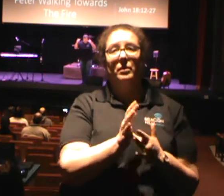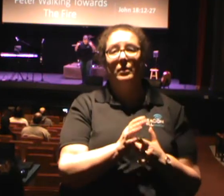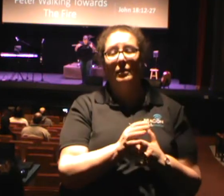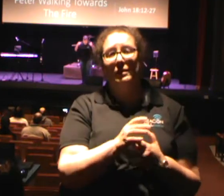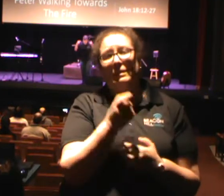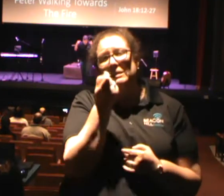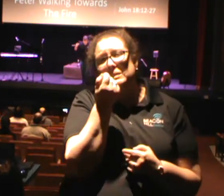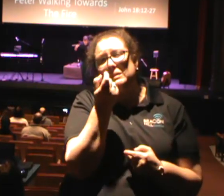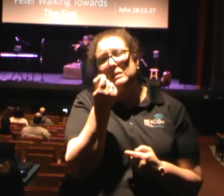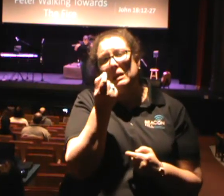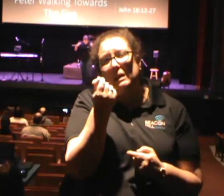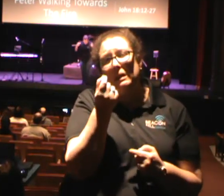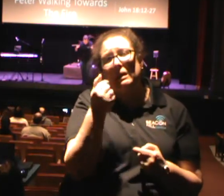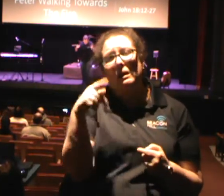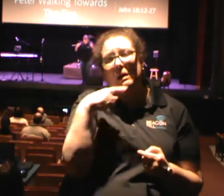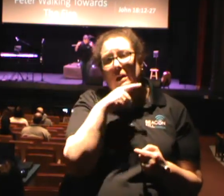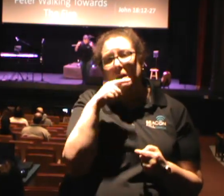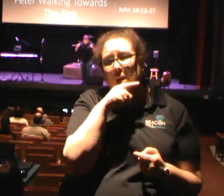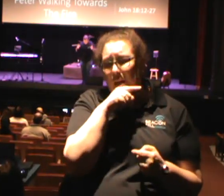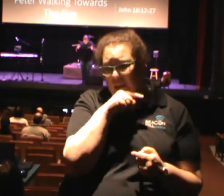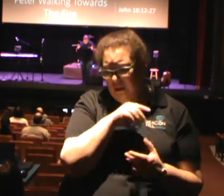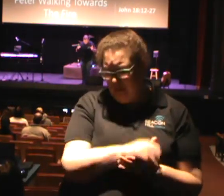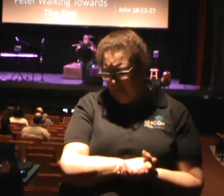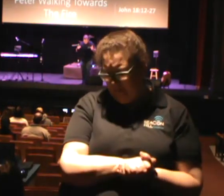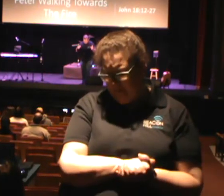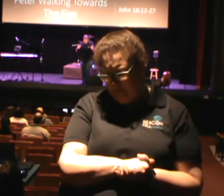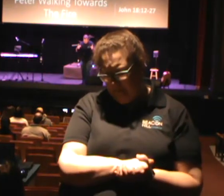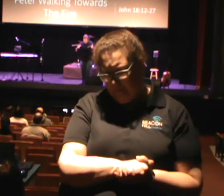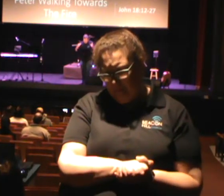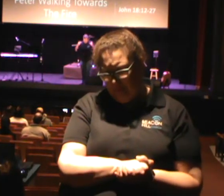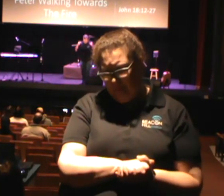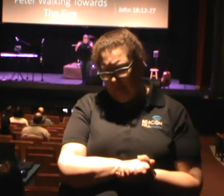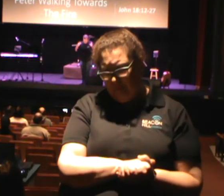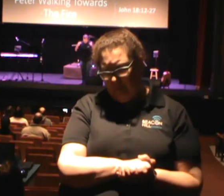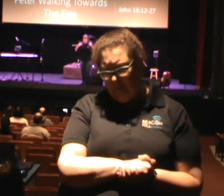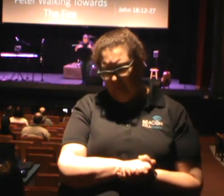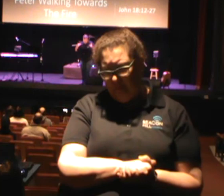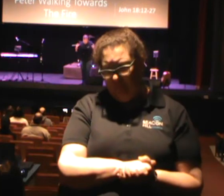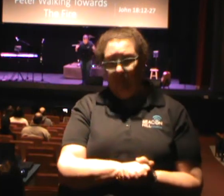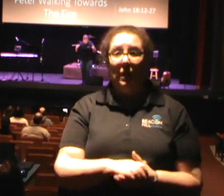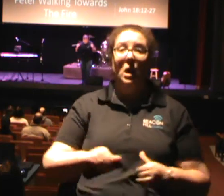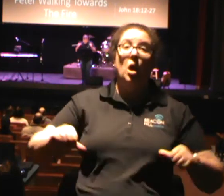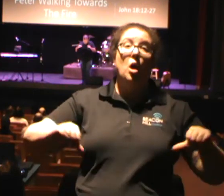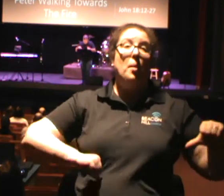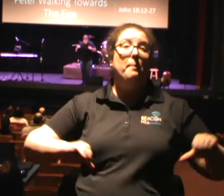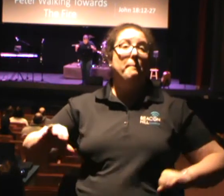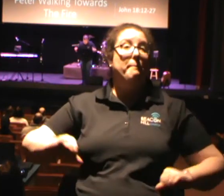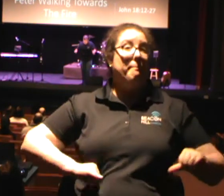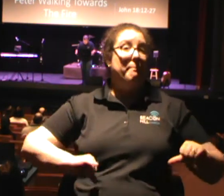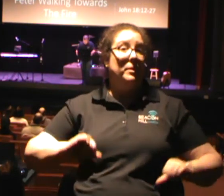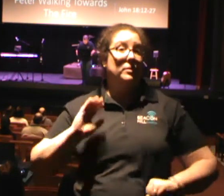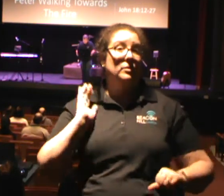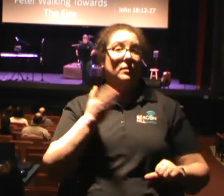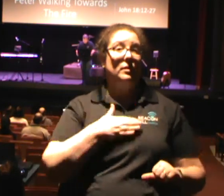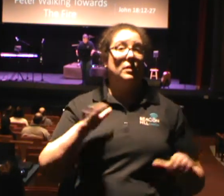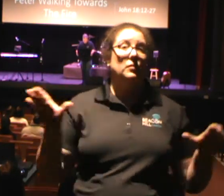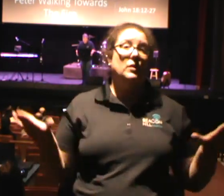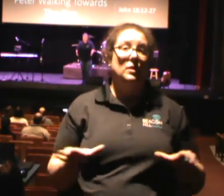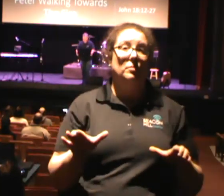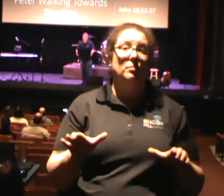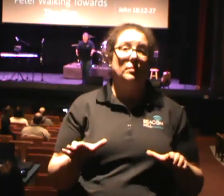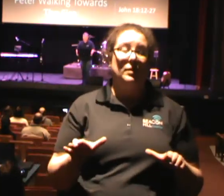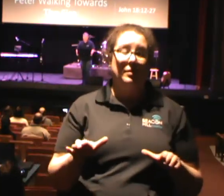little lie that began a shameful descent. You know, boasting of our abilities is an imitation of failure, church.